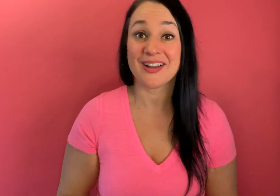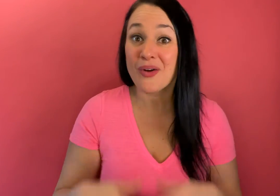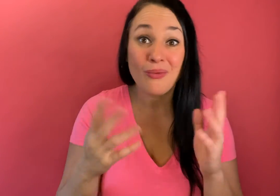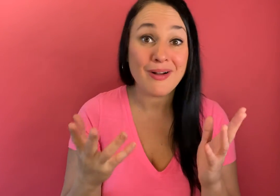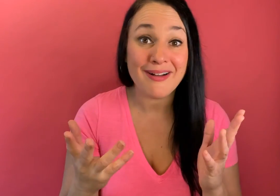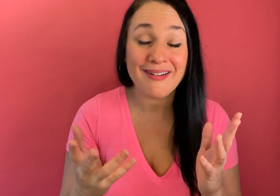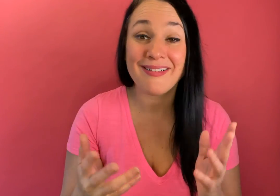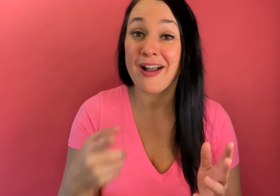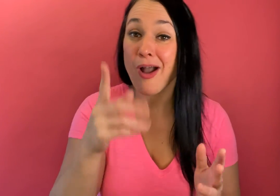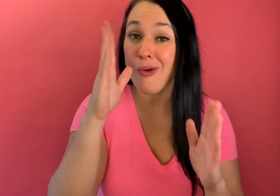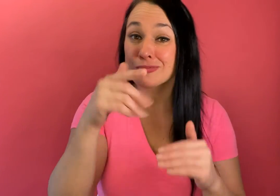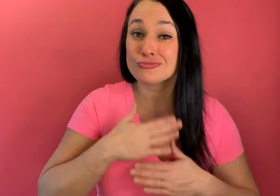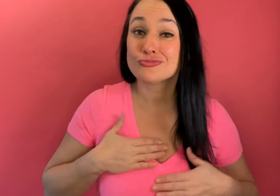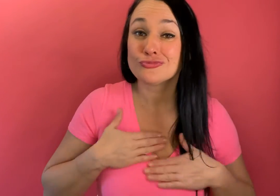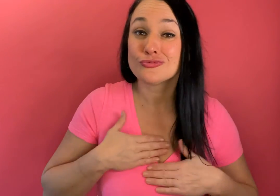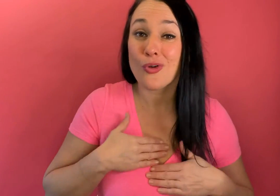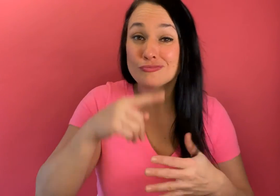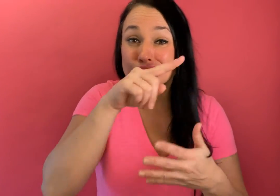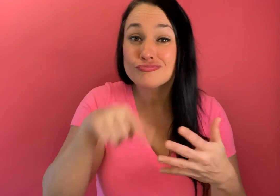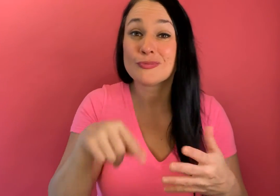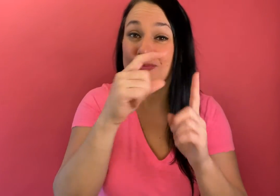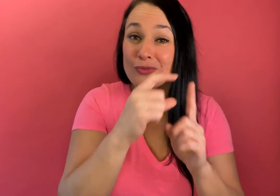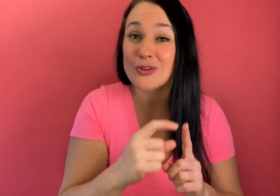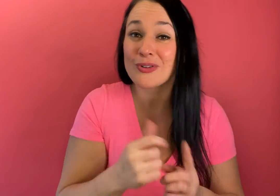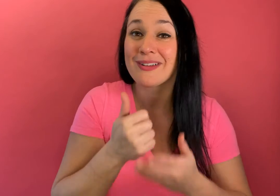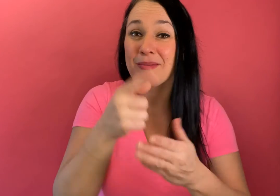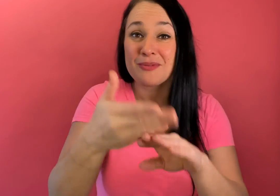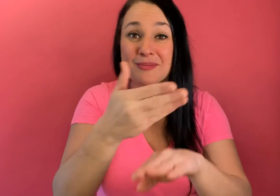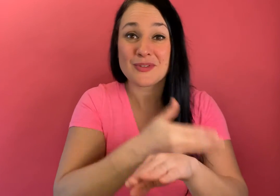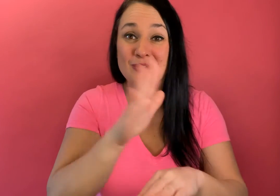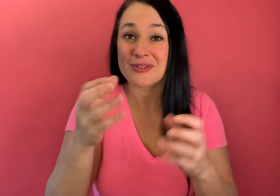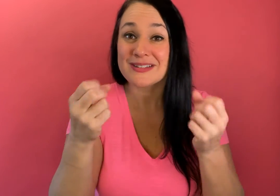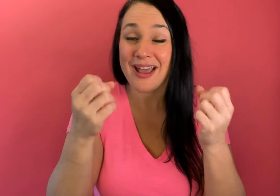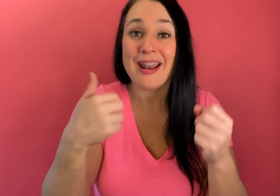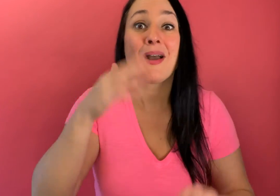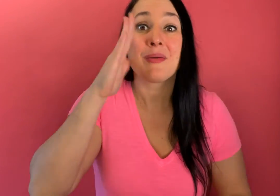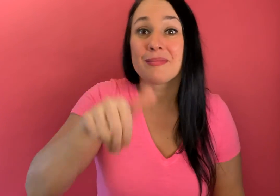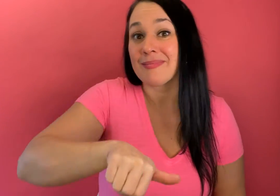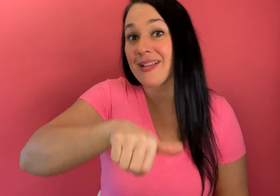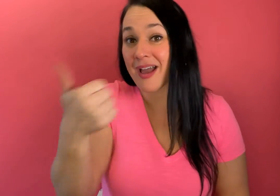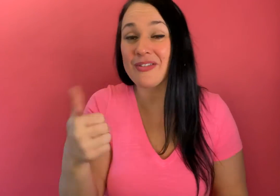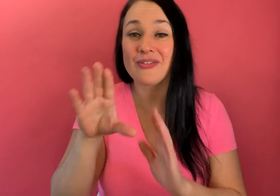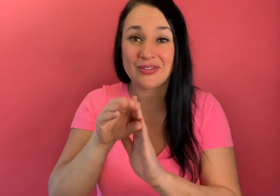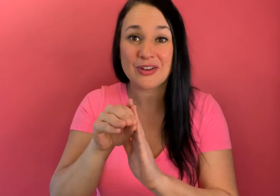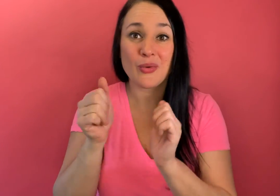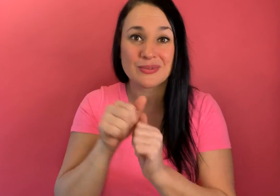hopefully you are enjoying all these new vocabulary words it'll help improve your science skills now and there's a couple of other videos